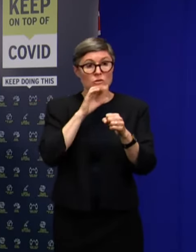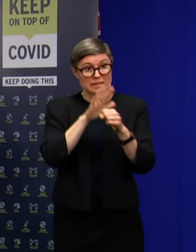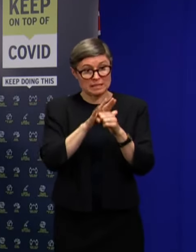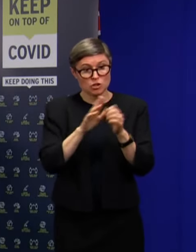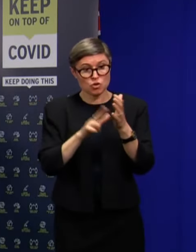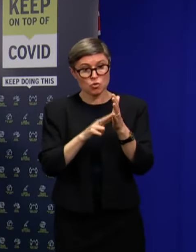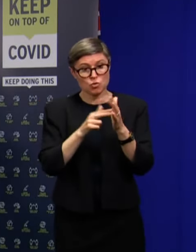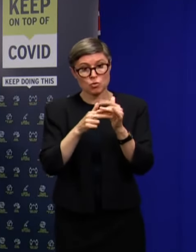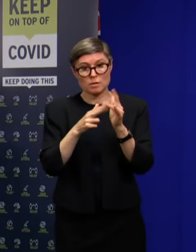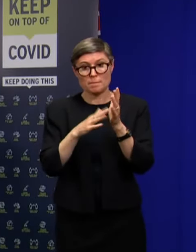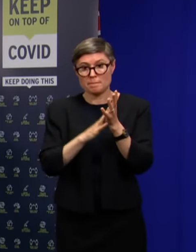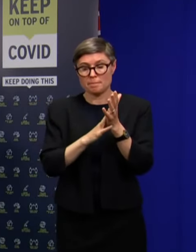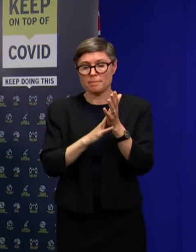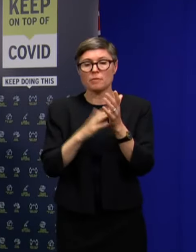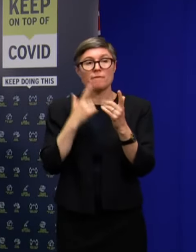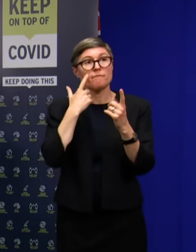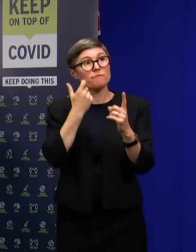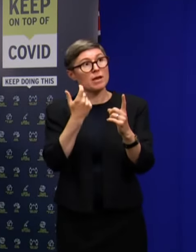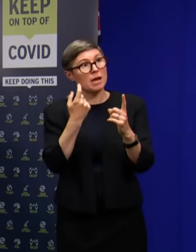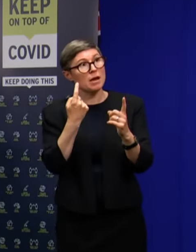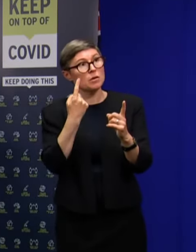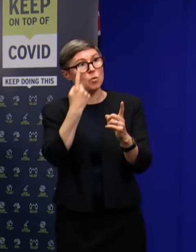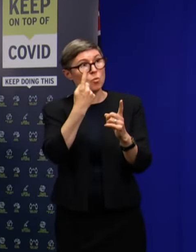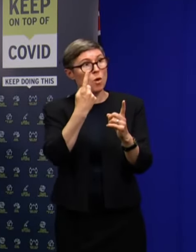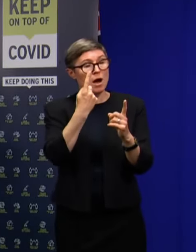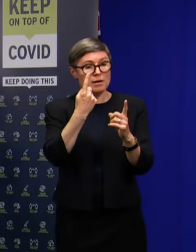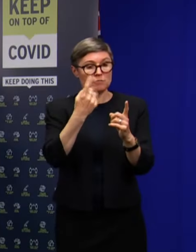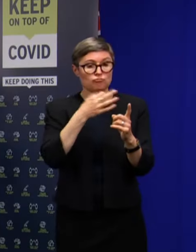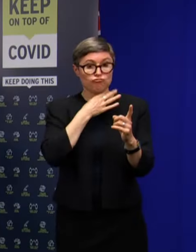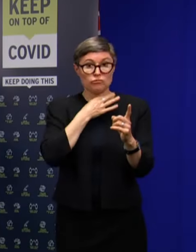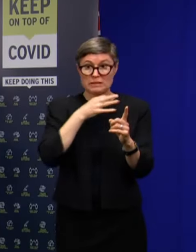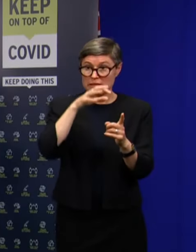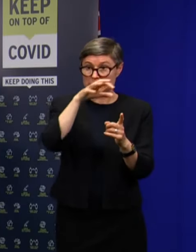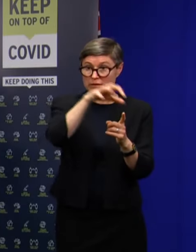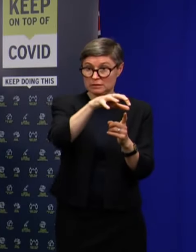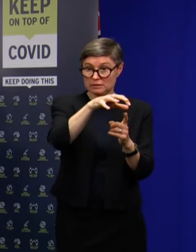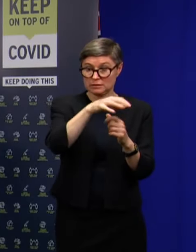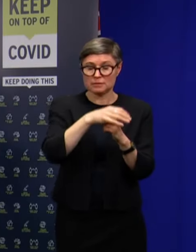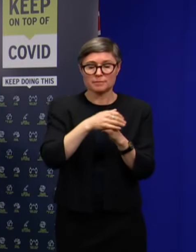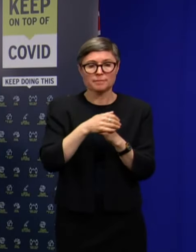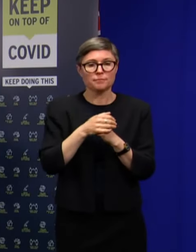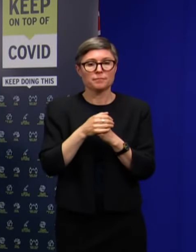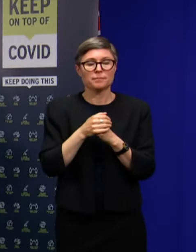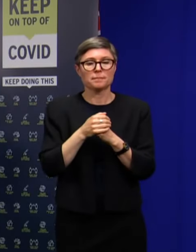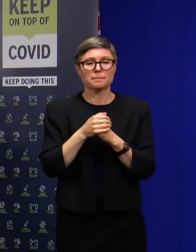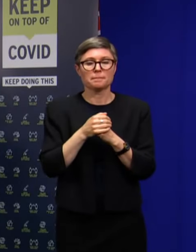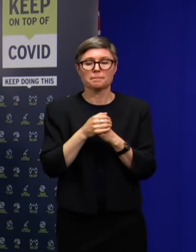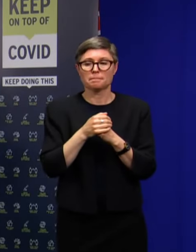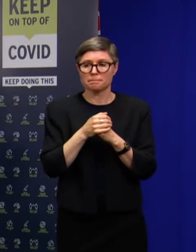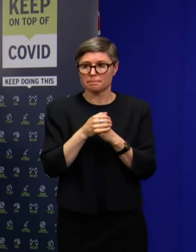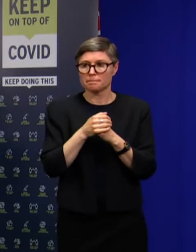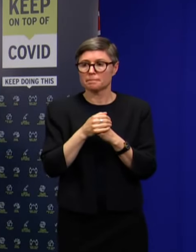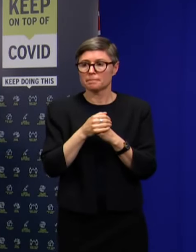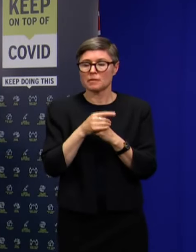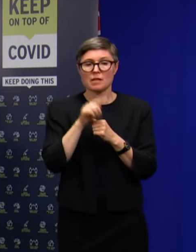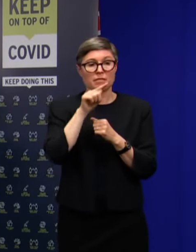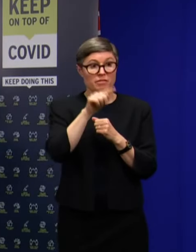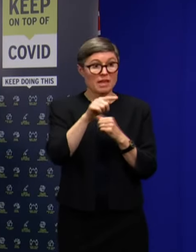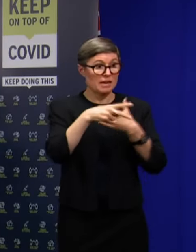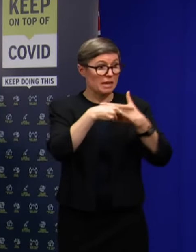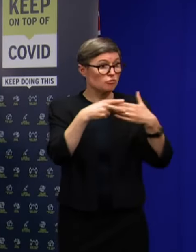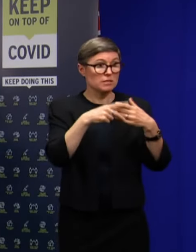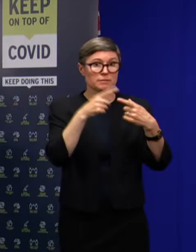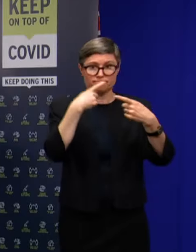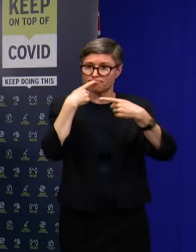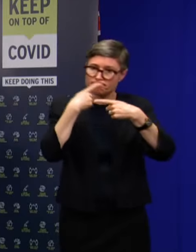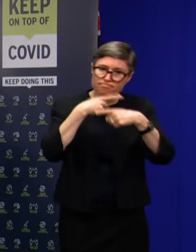we identified a hotspot in Newnham and that was when that location was identified and made